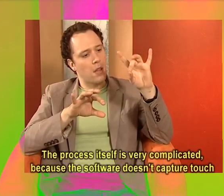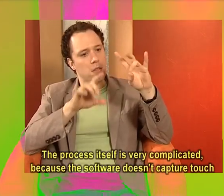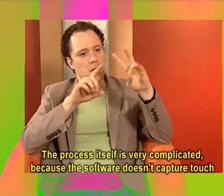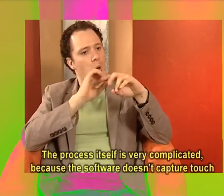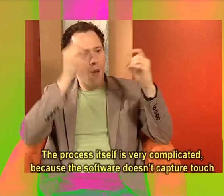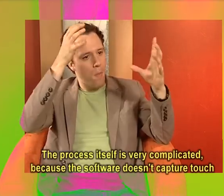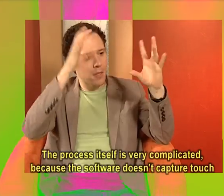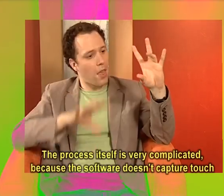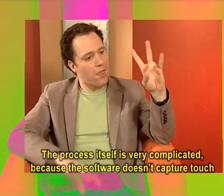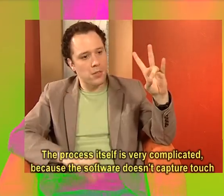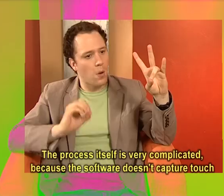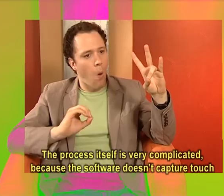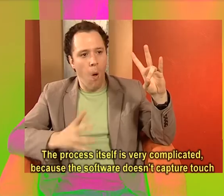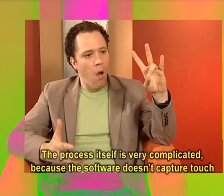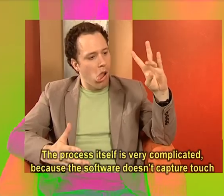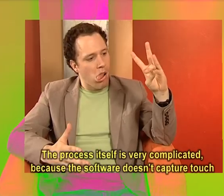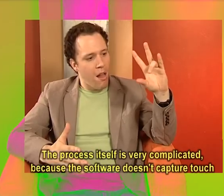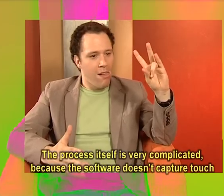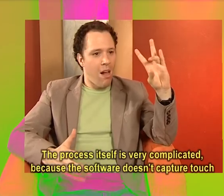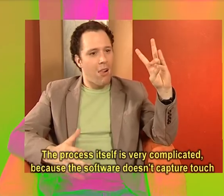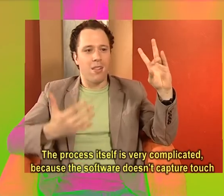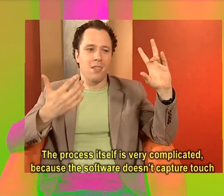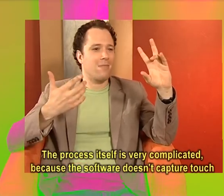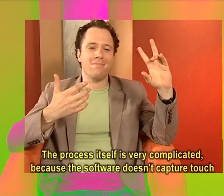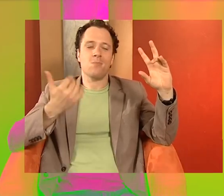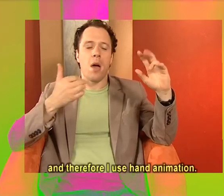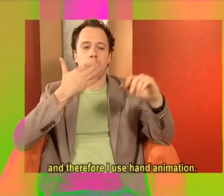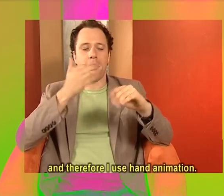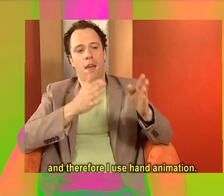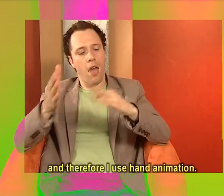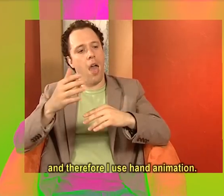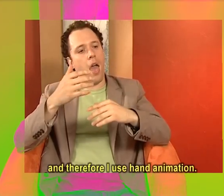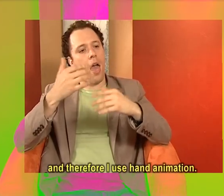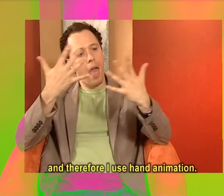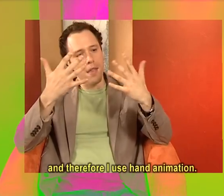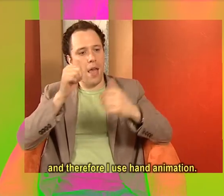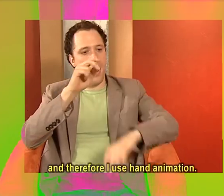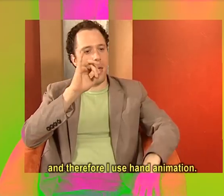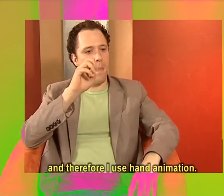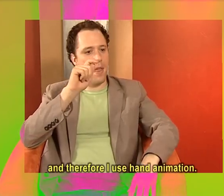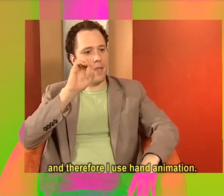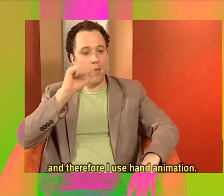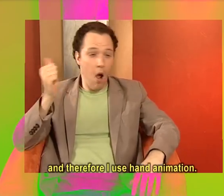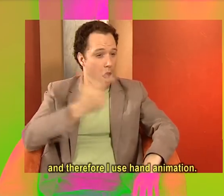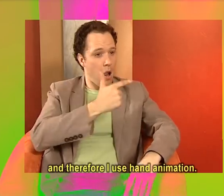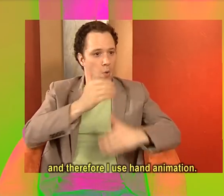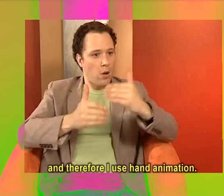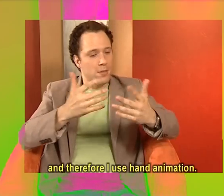The process itself is very complicated because the software doesn't capture touch and therefore I use hand animation.